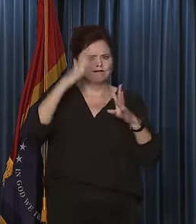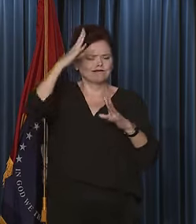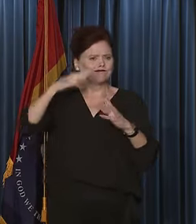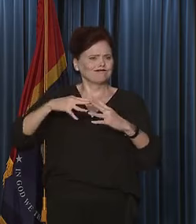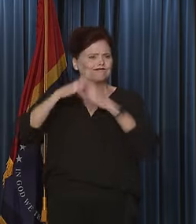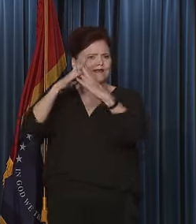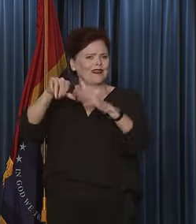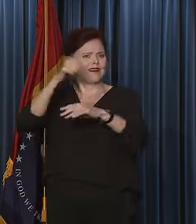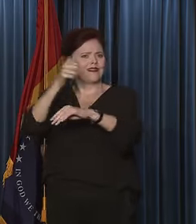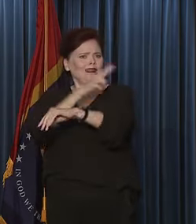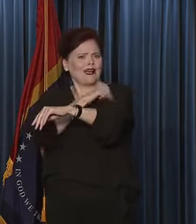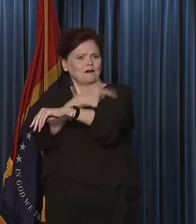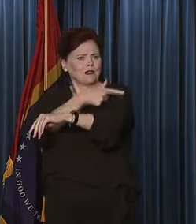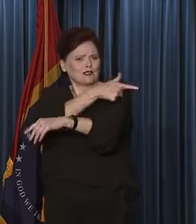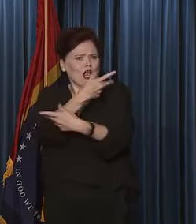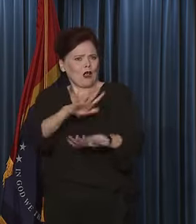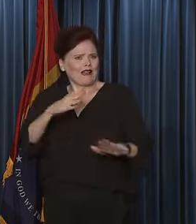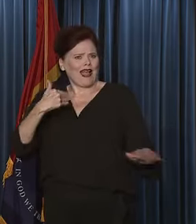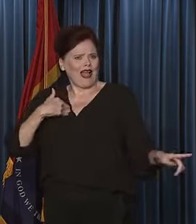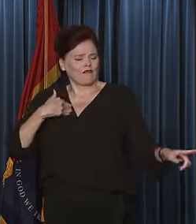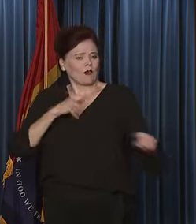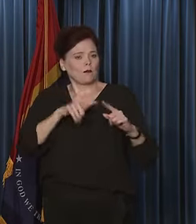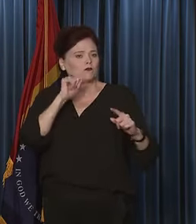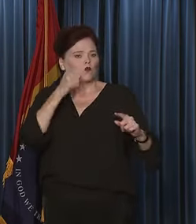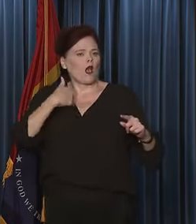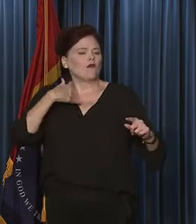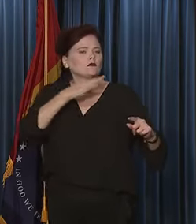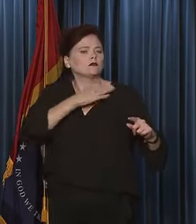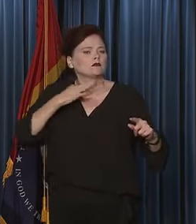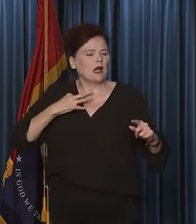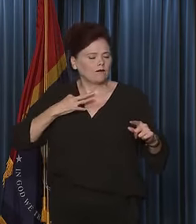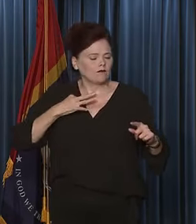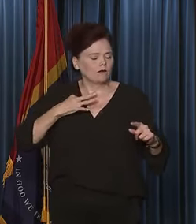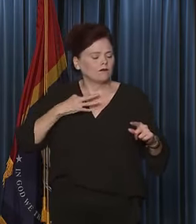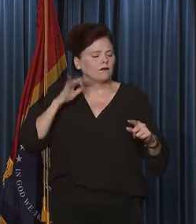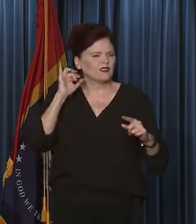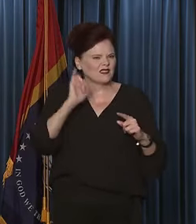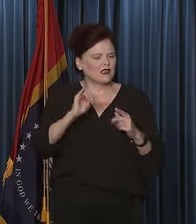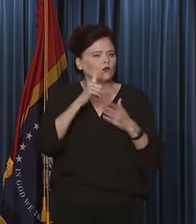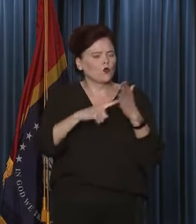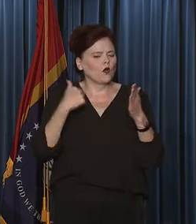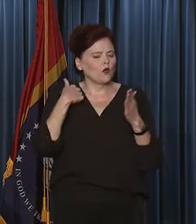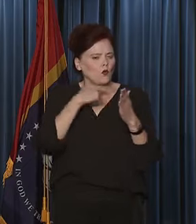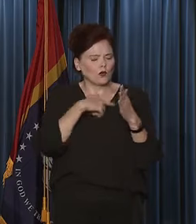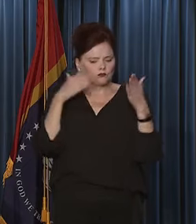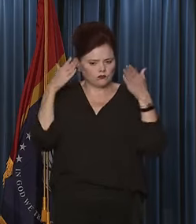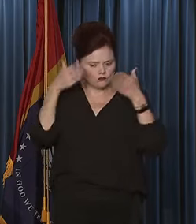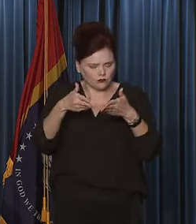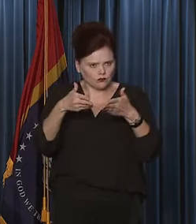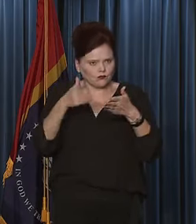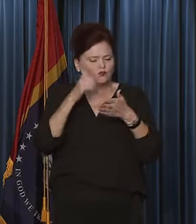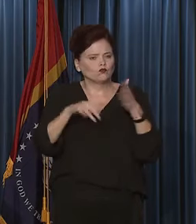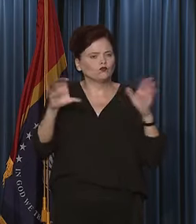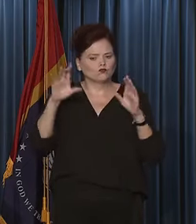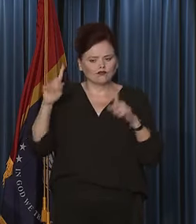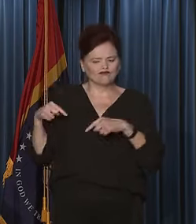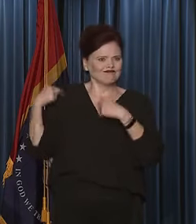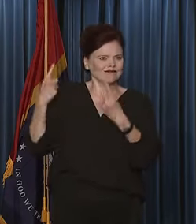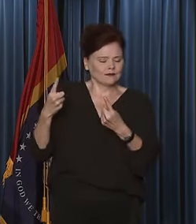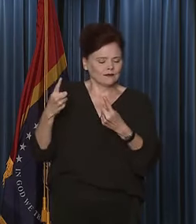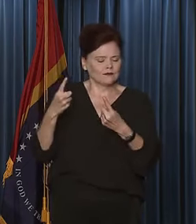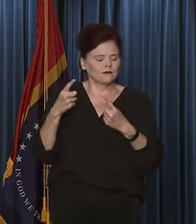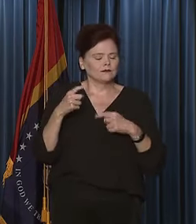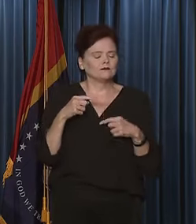hospital outside of a hospital when that hospital is not being totally utilized? That has been the format that we've done up to this point. But